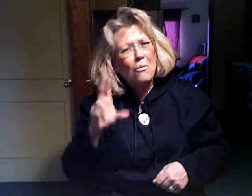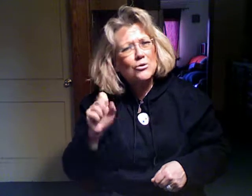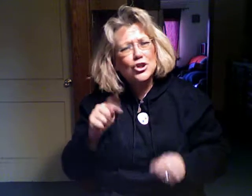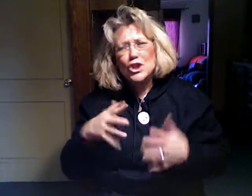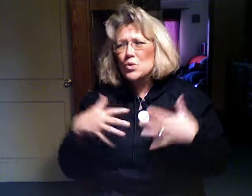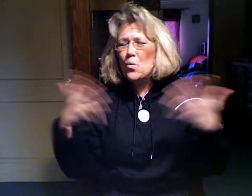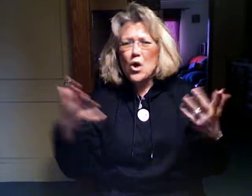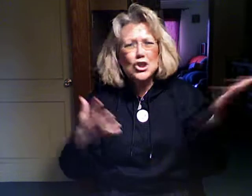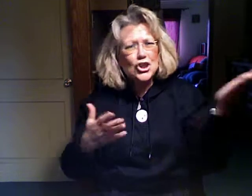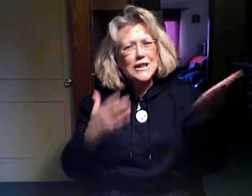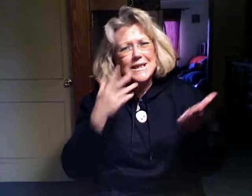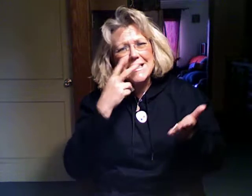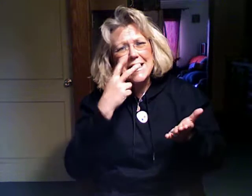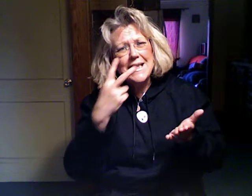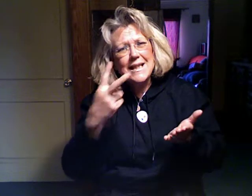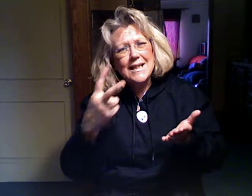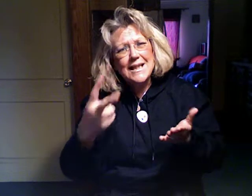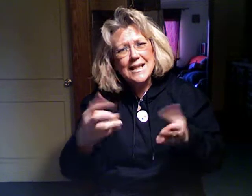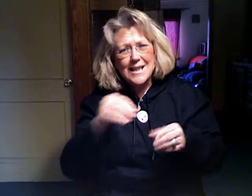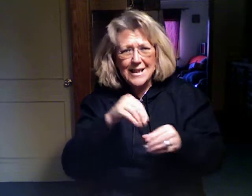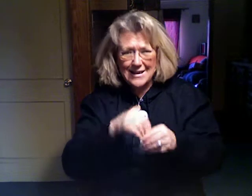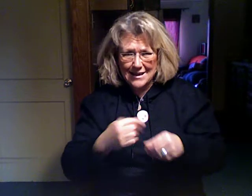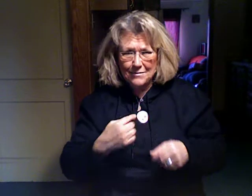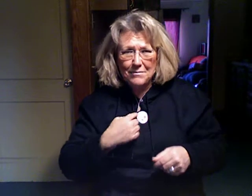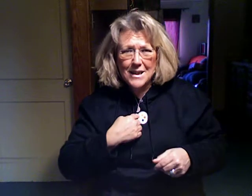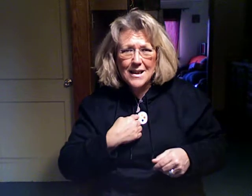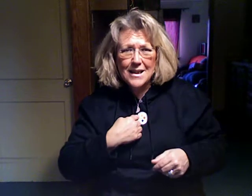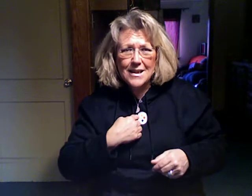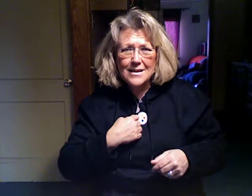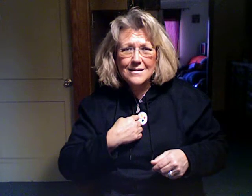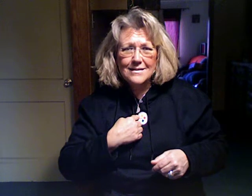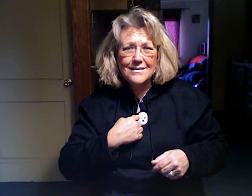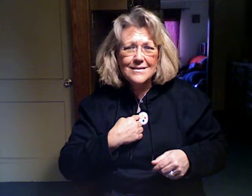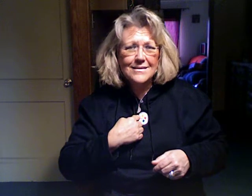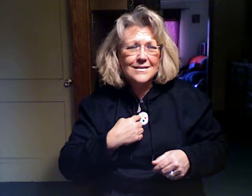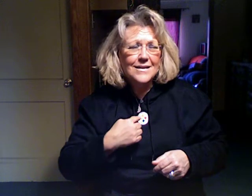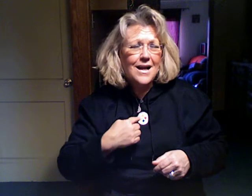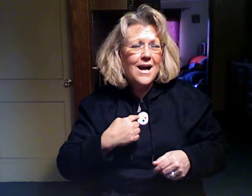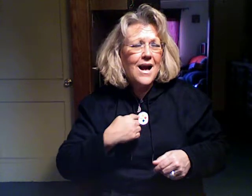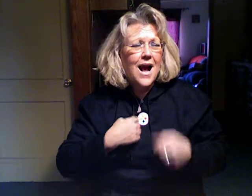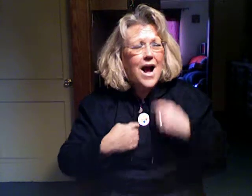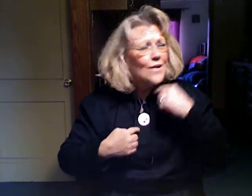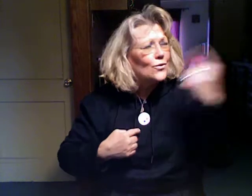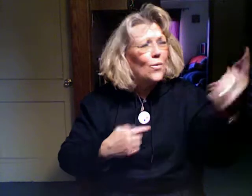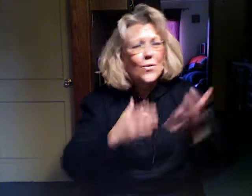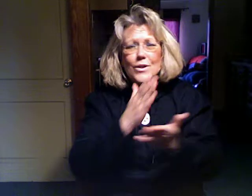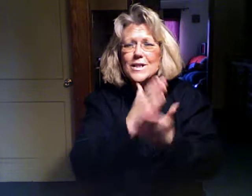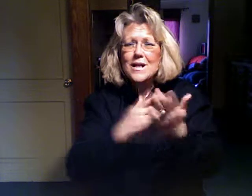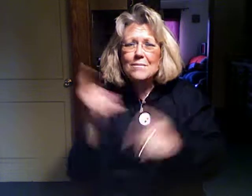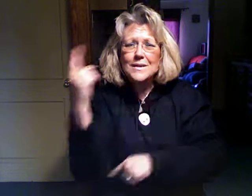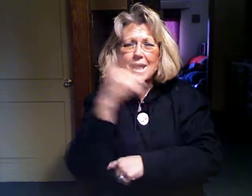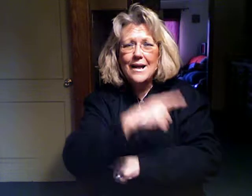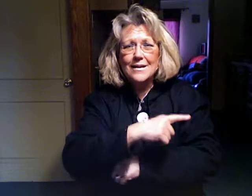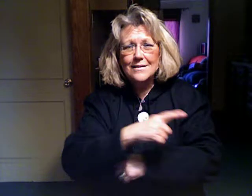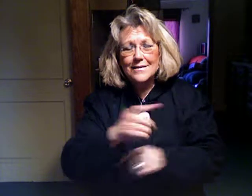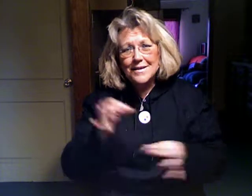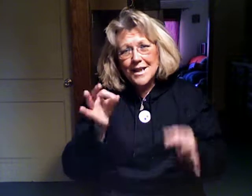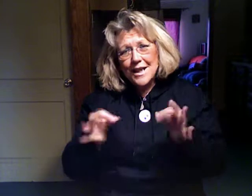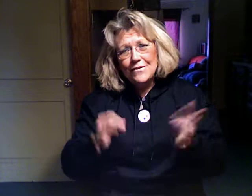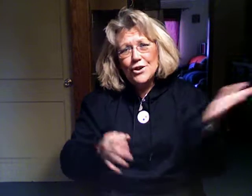just what she sees in me I told her someday If